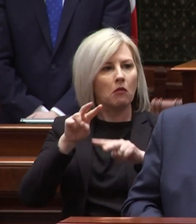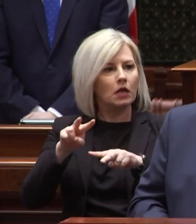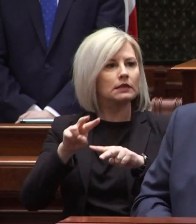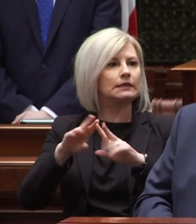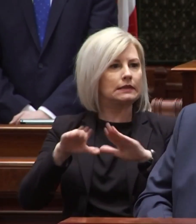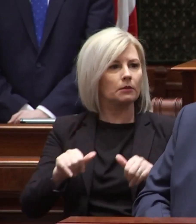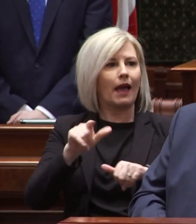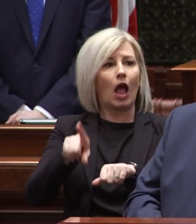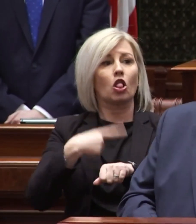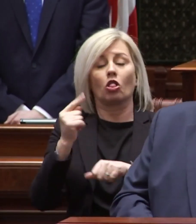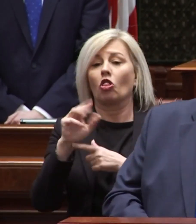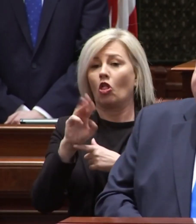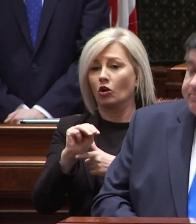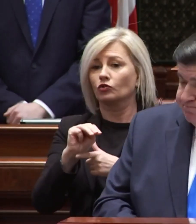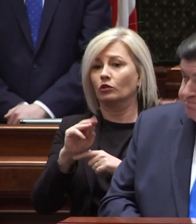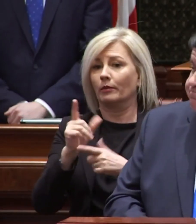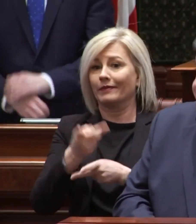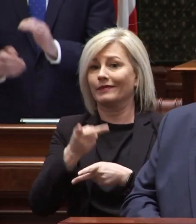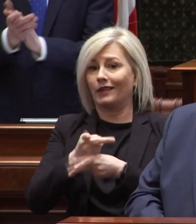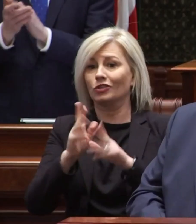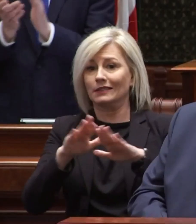and long-term care systems